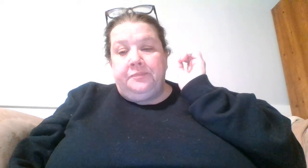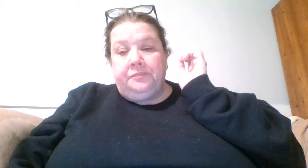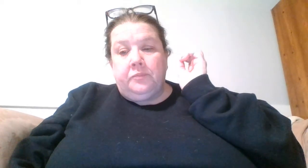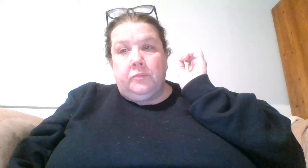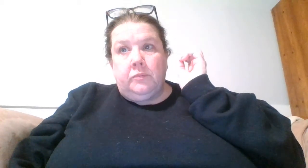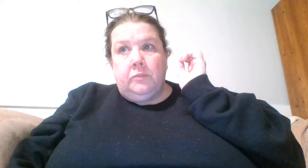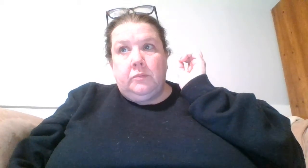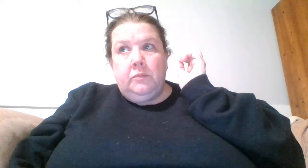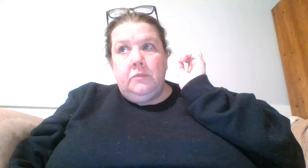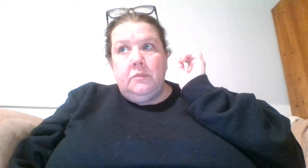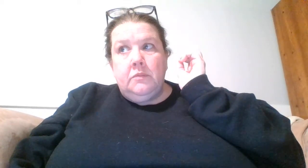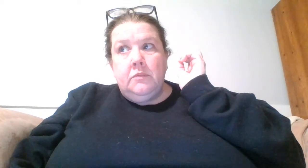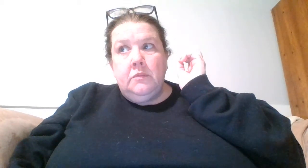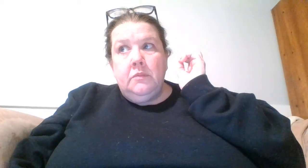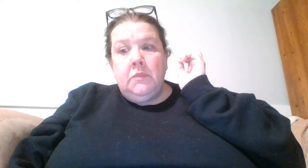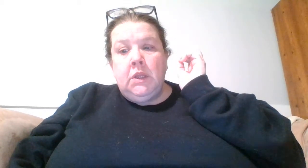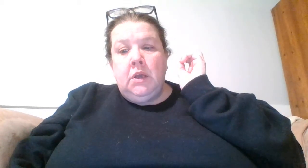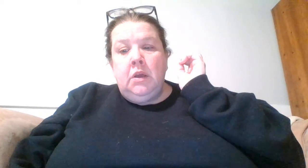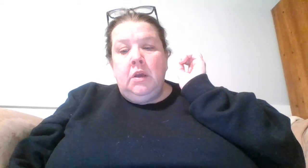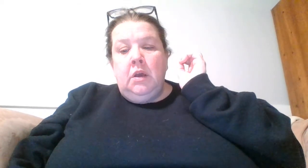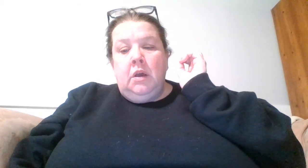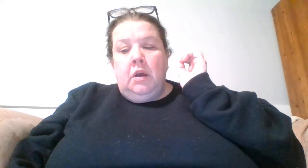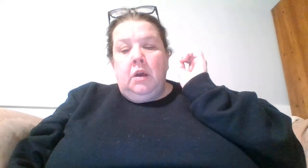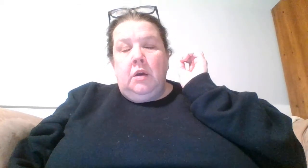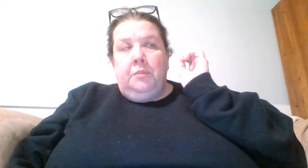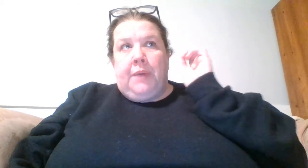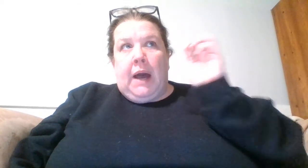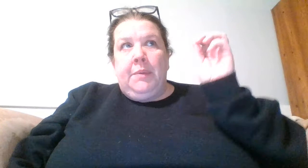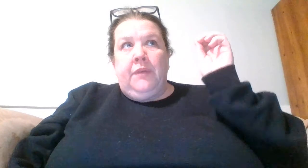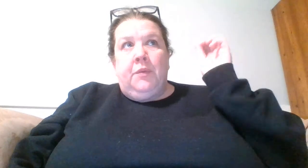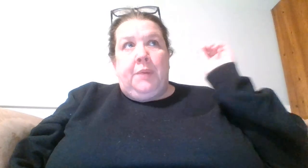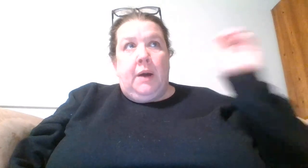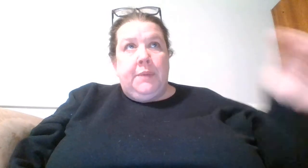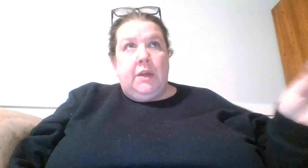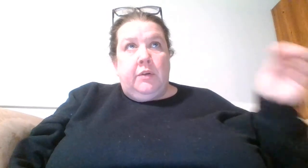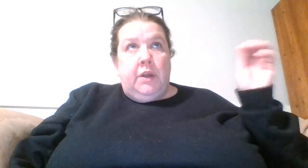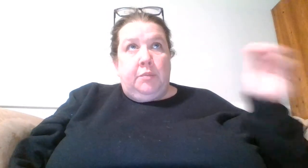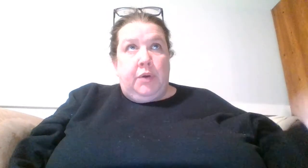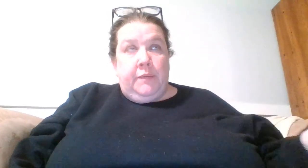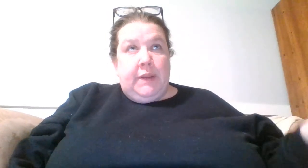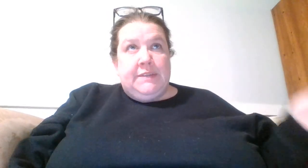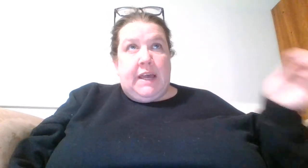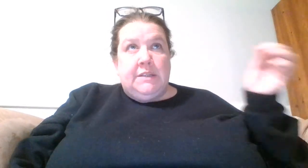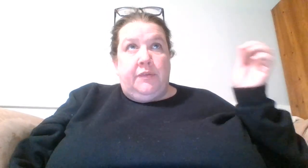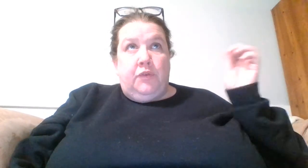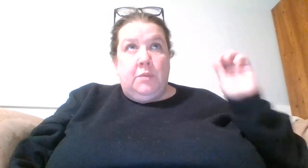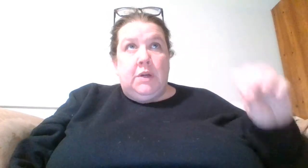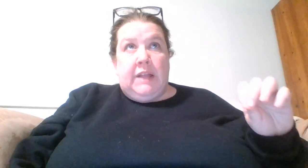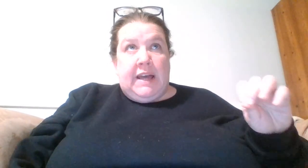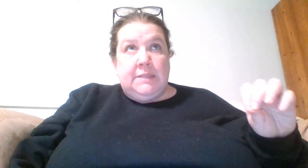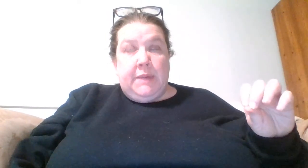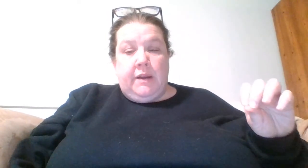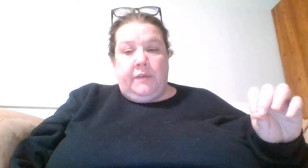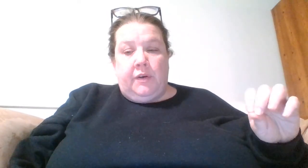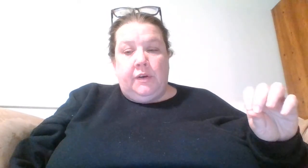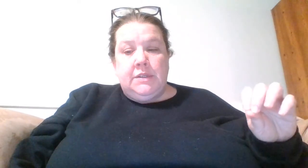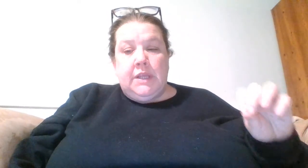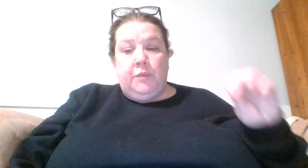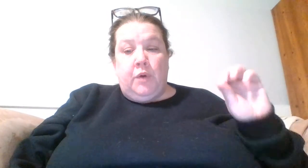Bobby from Pumpkin Creek Primitus has a former classmate of hers that wrote